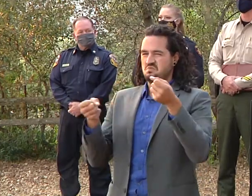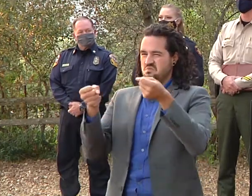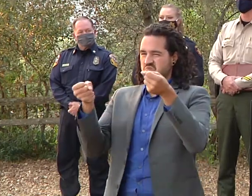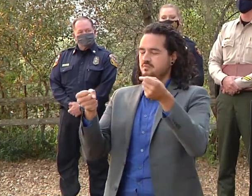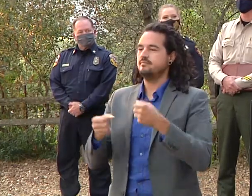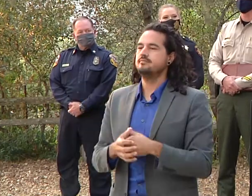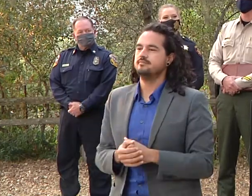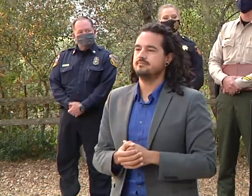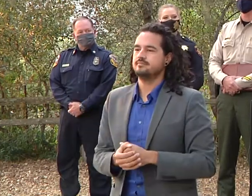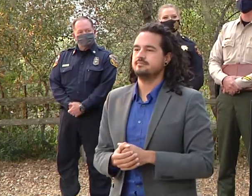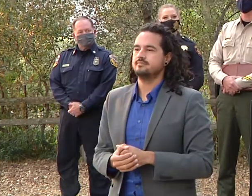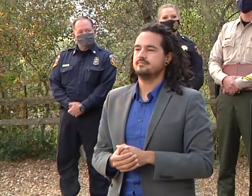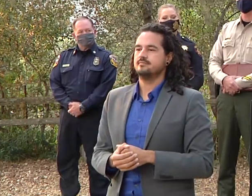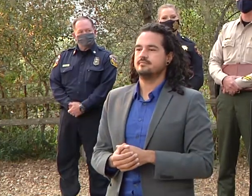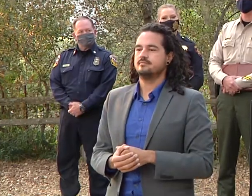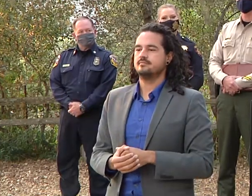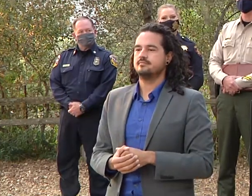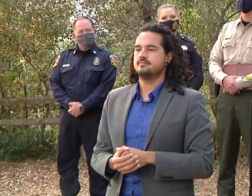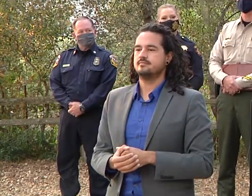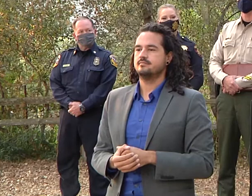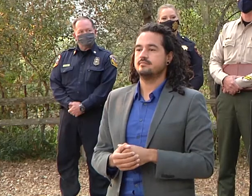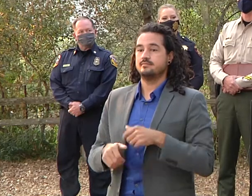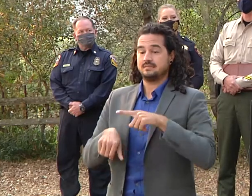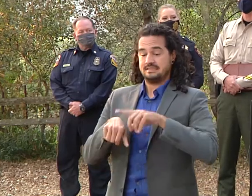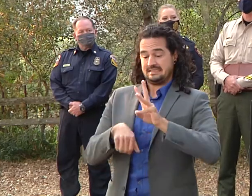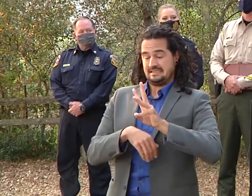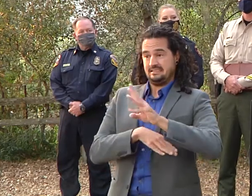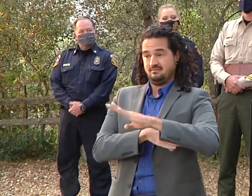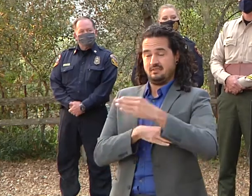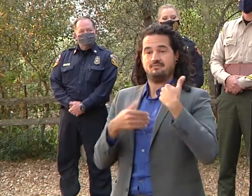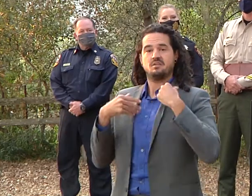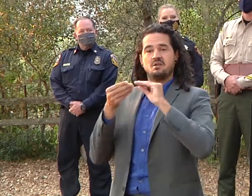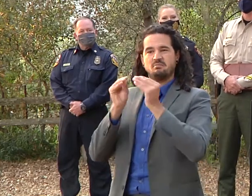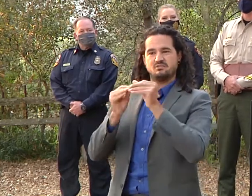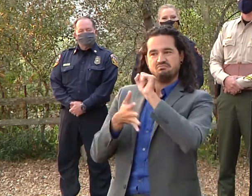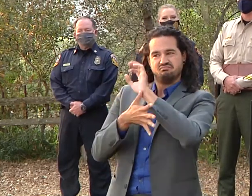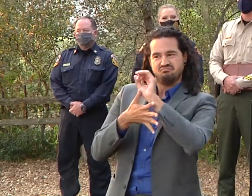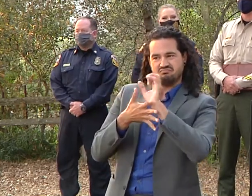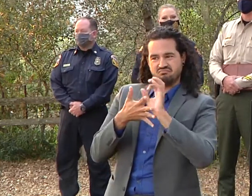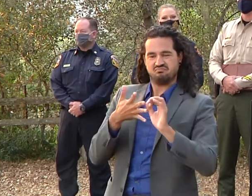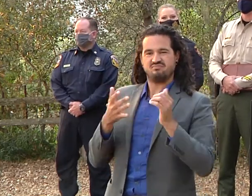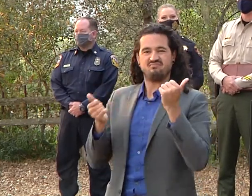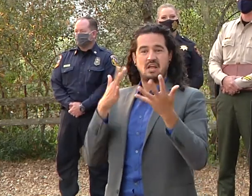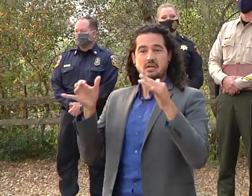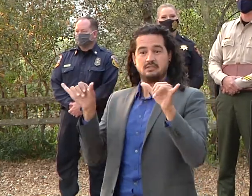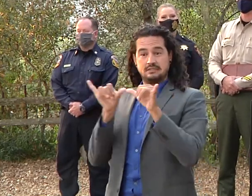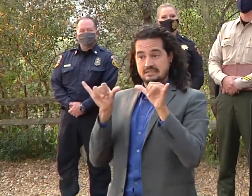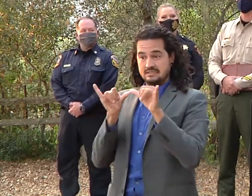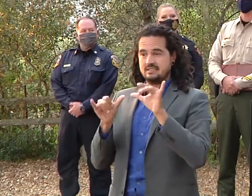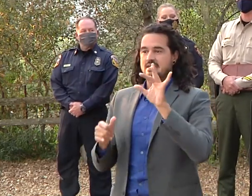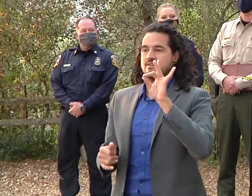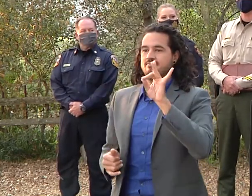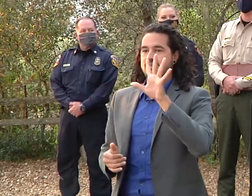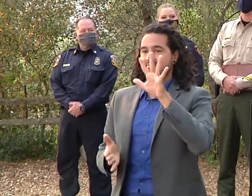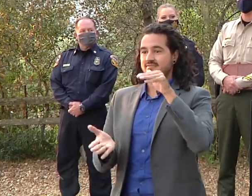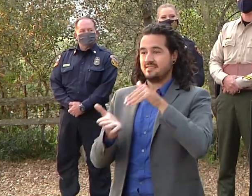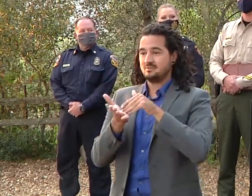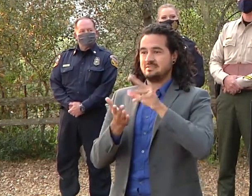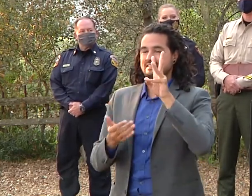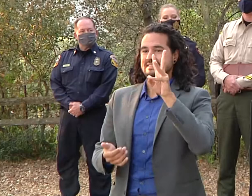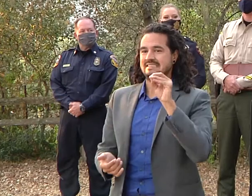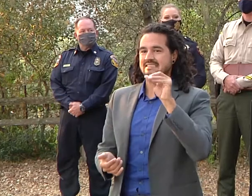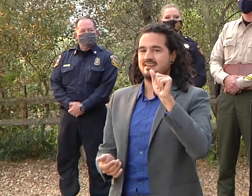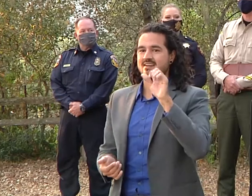with that just the 6 p.m. incident information on the complex itself the fire is now eighty five thousand sixty acres